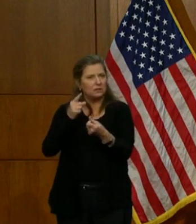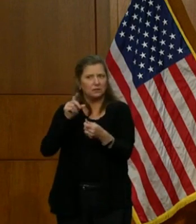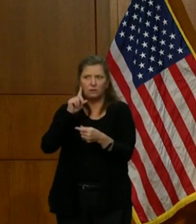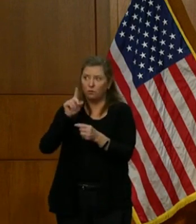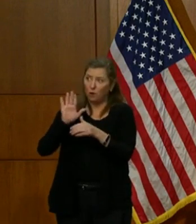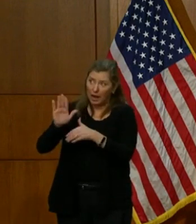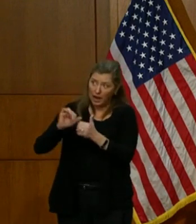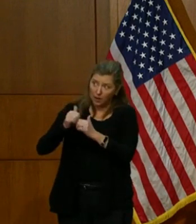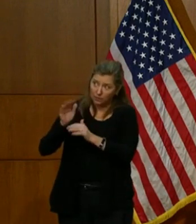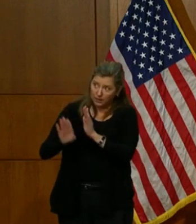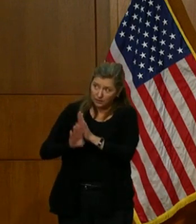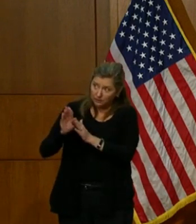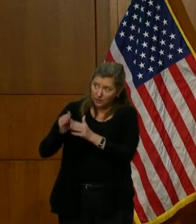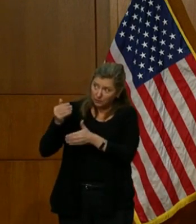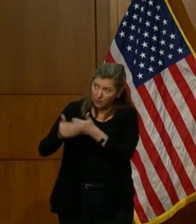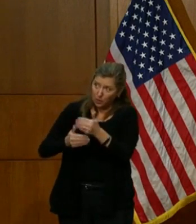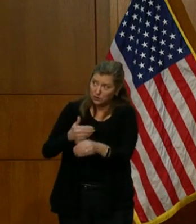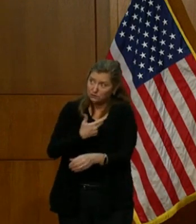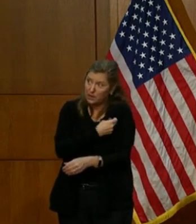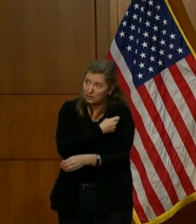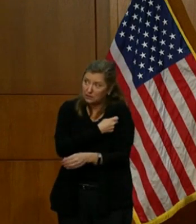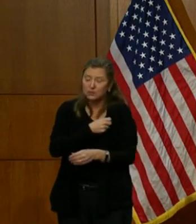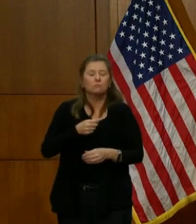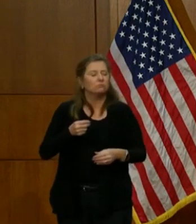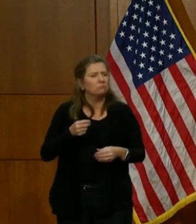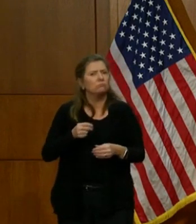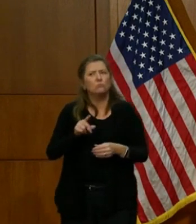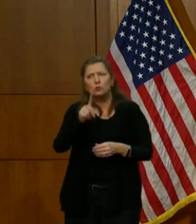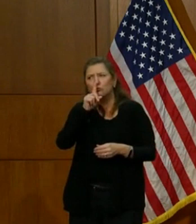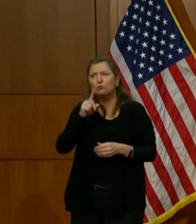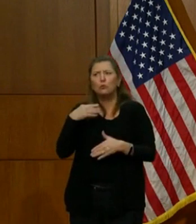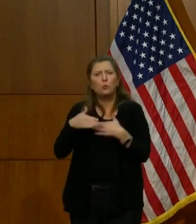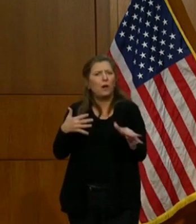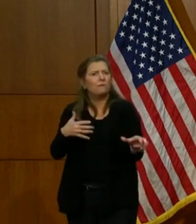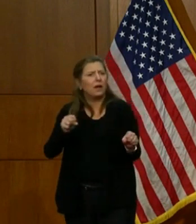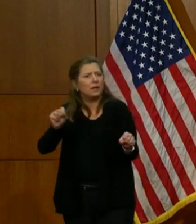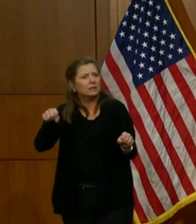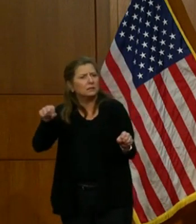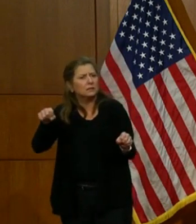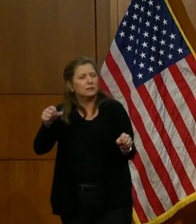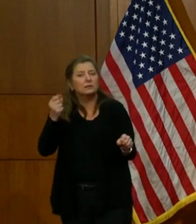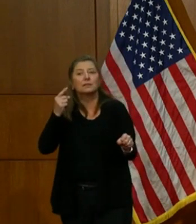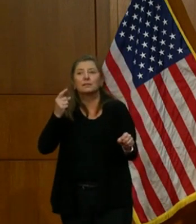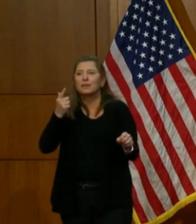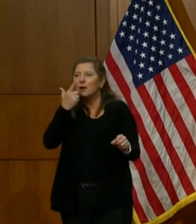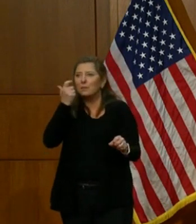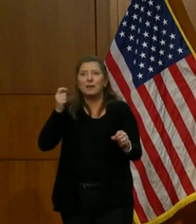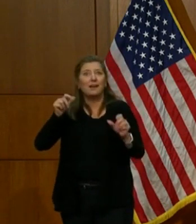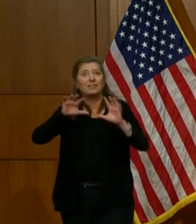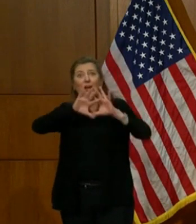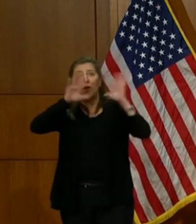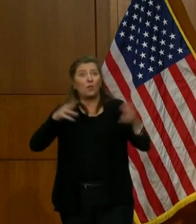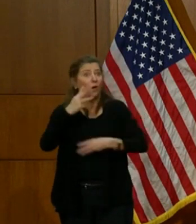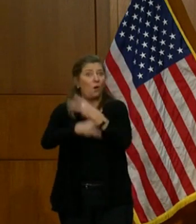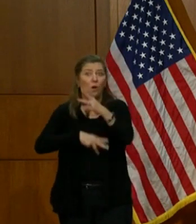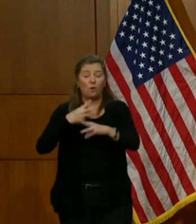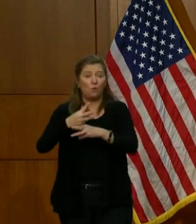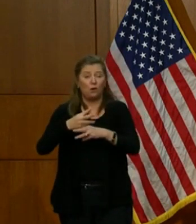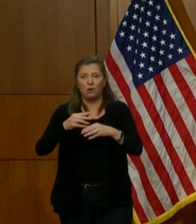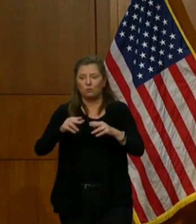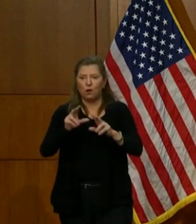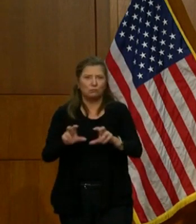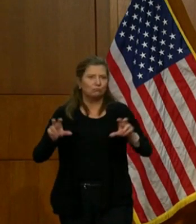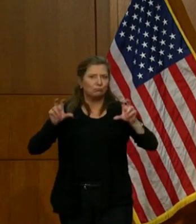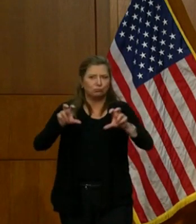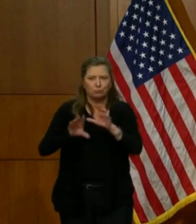the vaccines. Yes, it has moved quickly, but that's because the whole world went all in